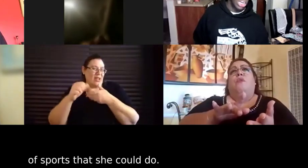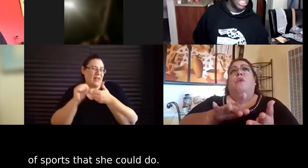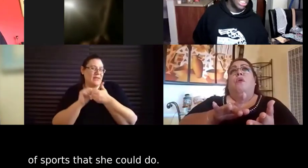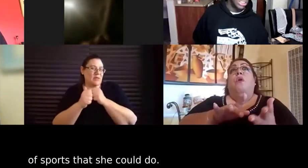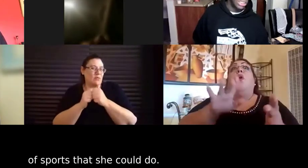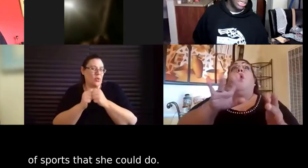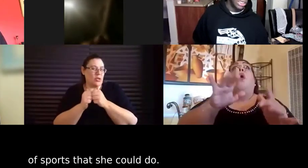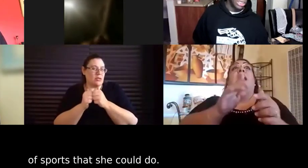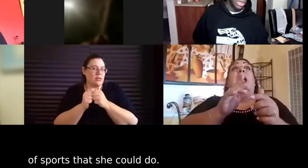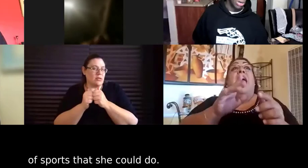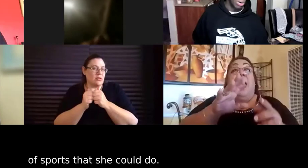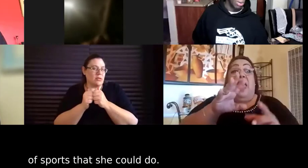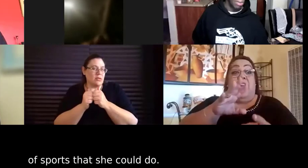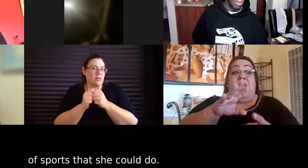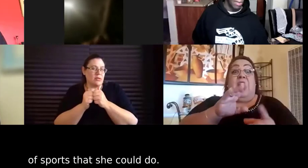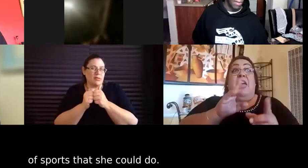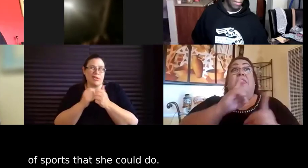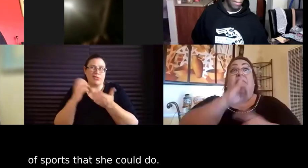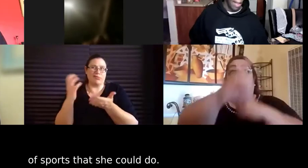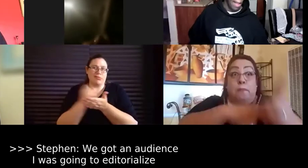she could do.